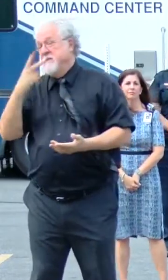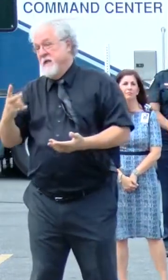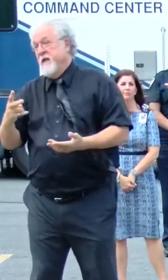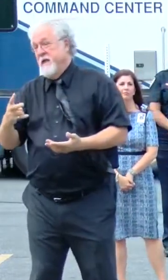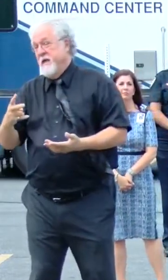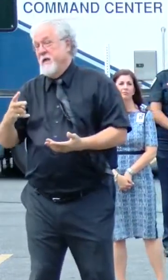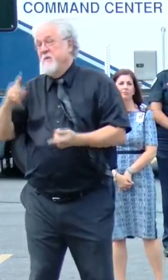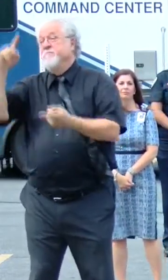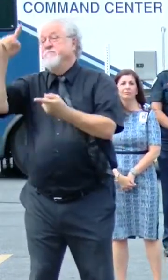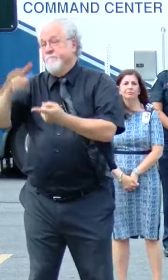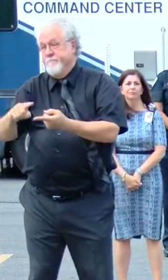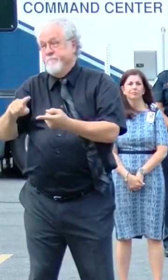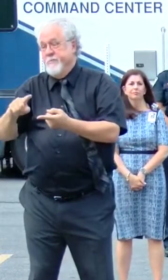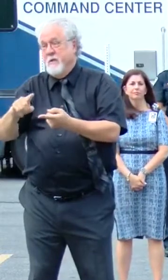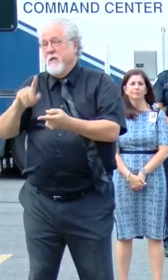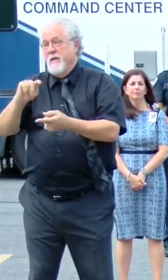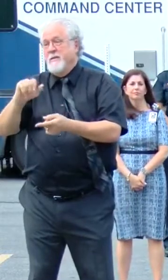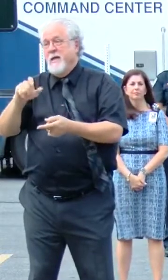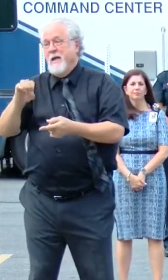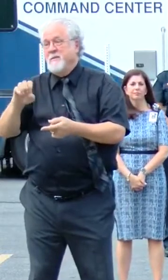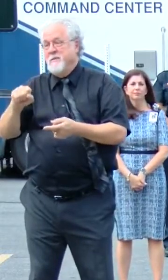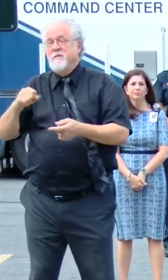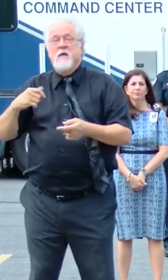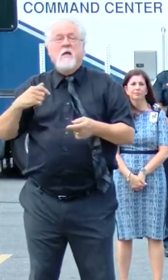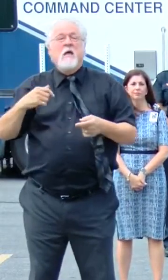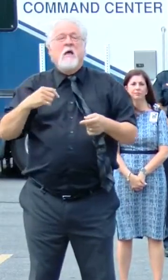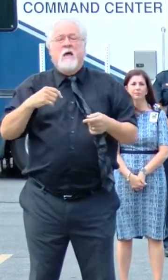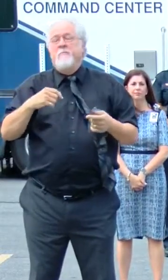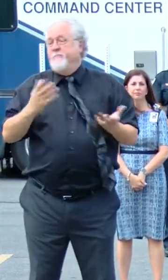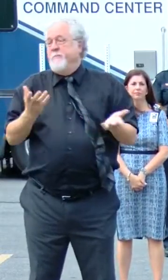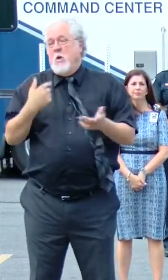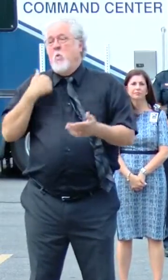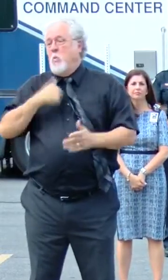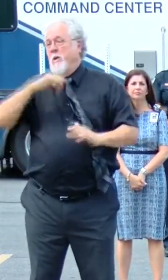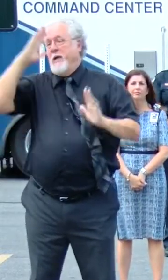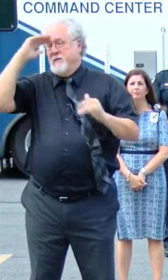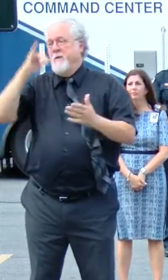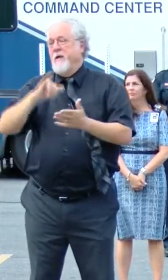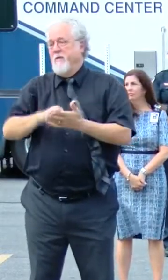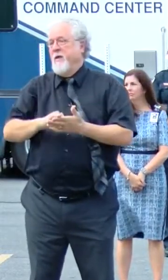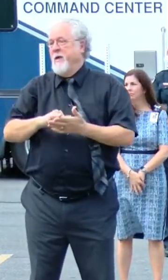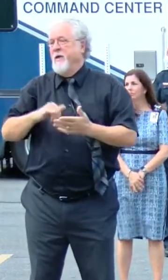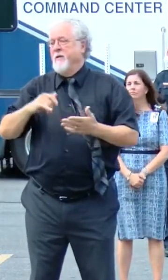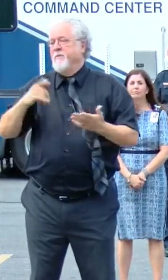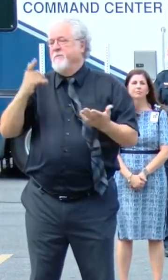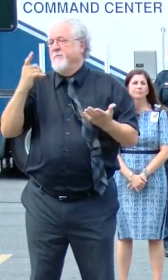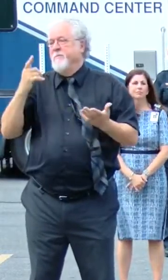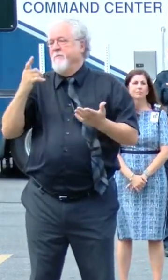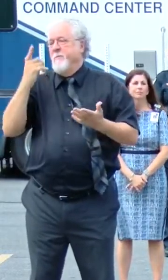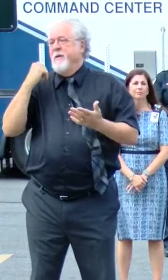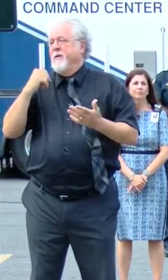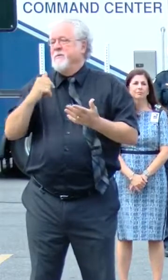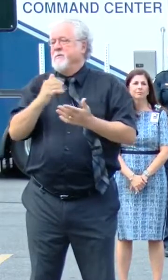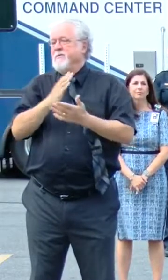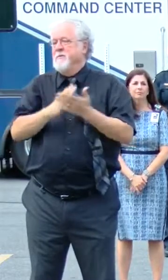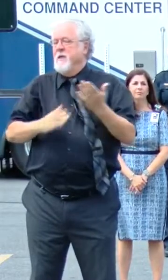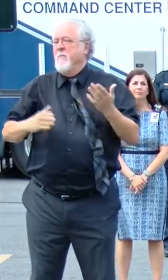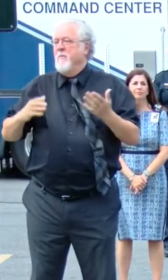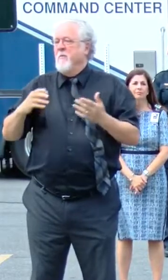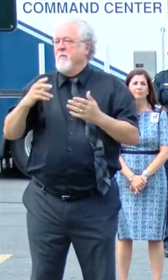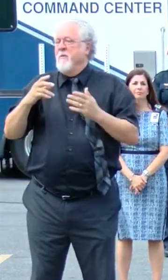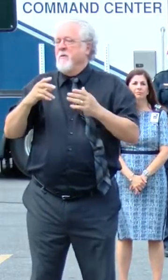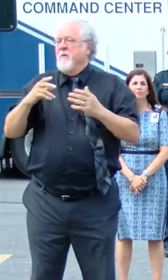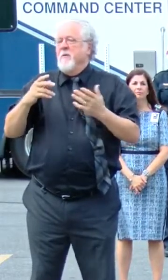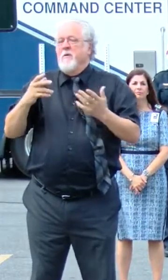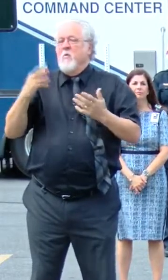drop, I think it is an expected drop considering some of the initiatives that we took to keep